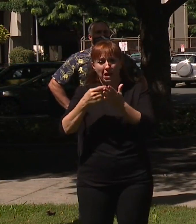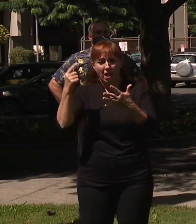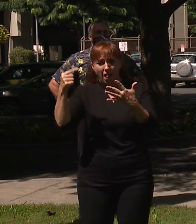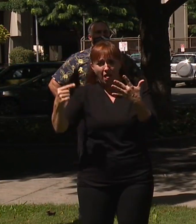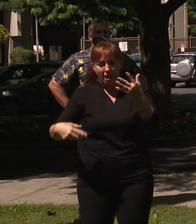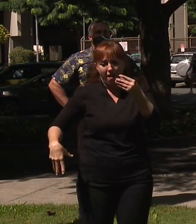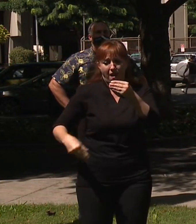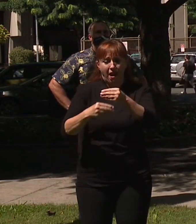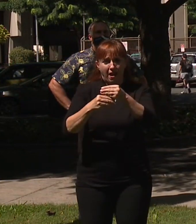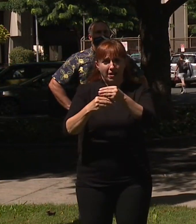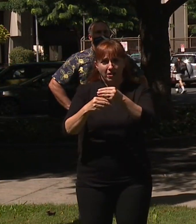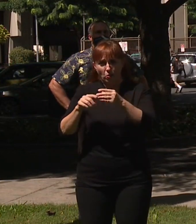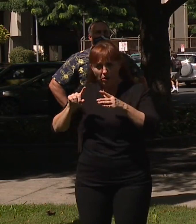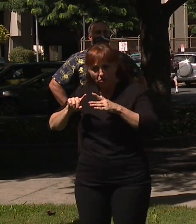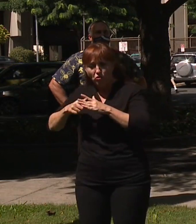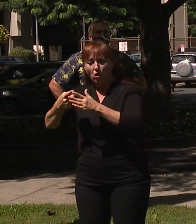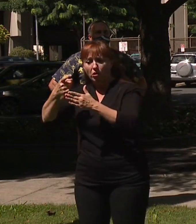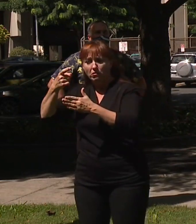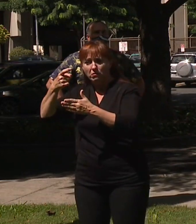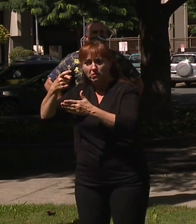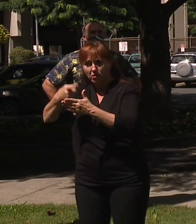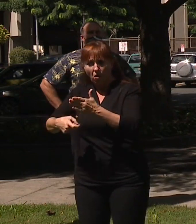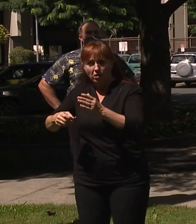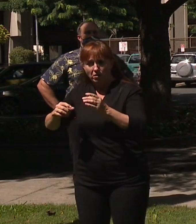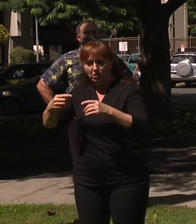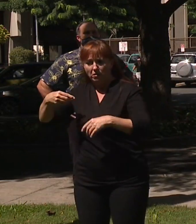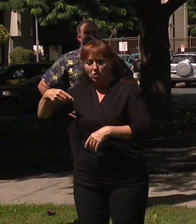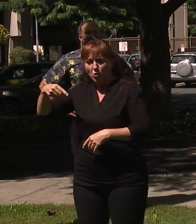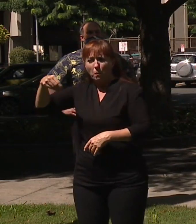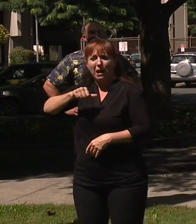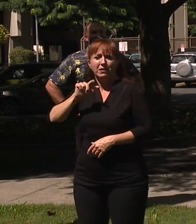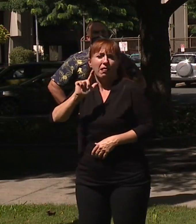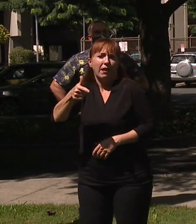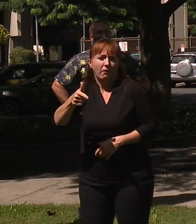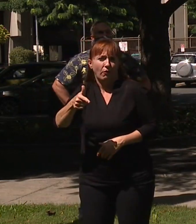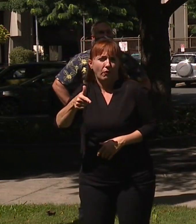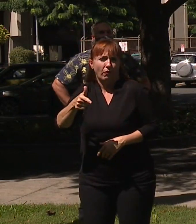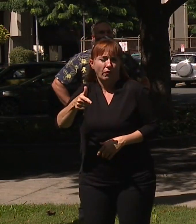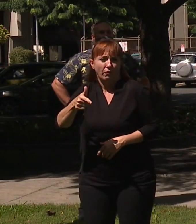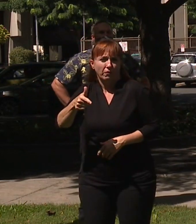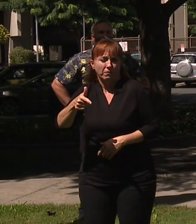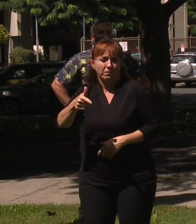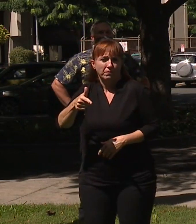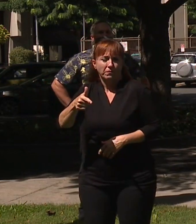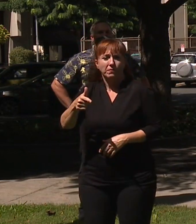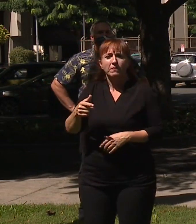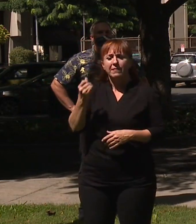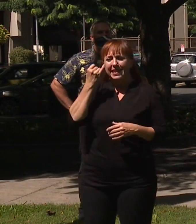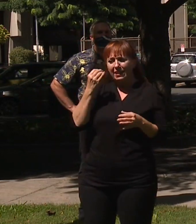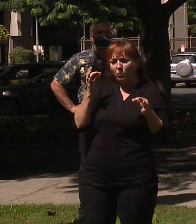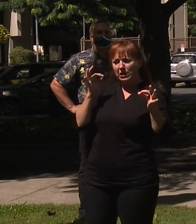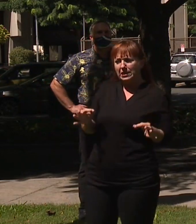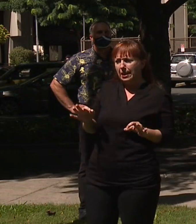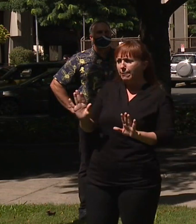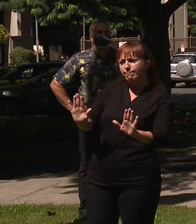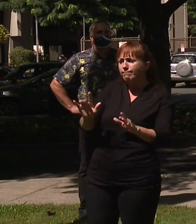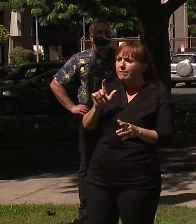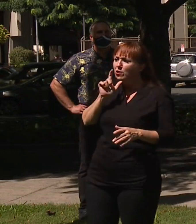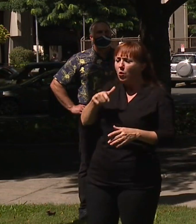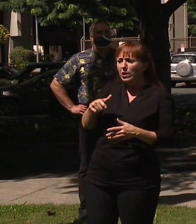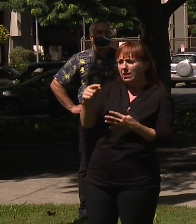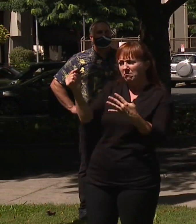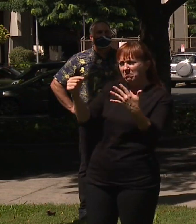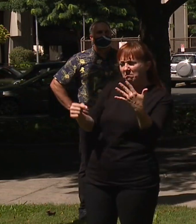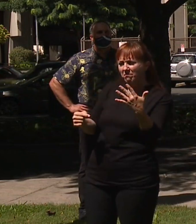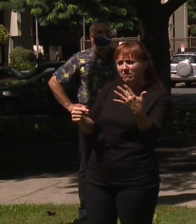them, we'll put them in at our expense but then you'll pay back out of the energy. If we decide not to proceed with that, we